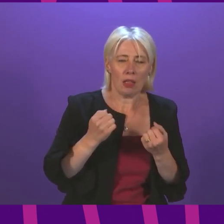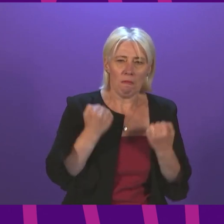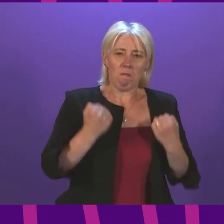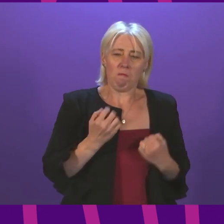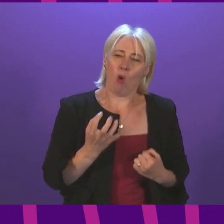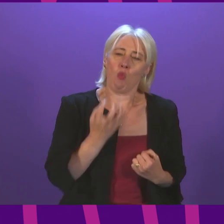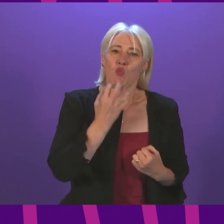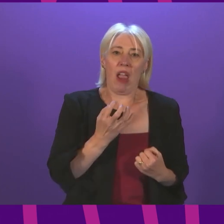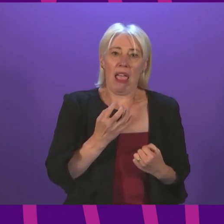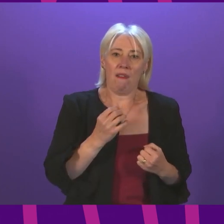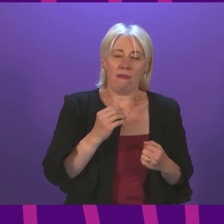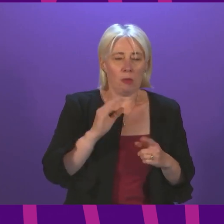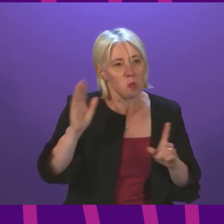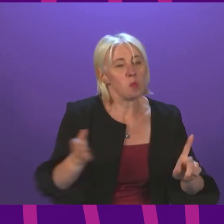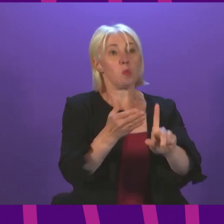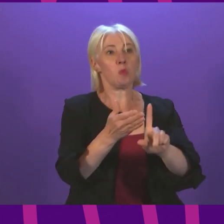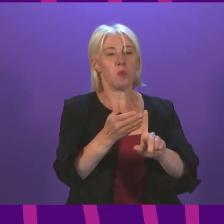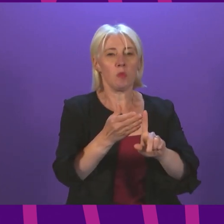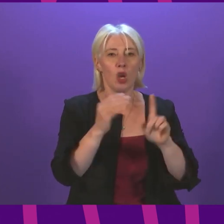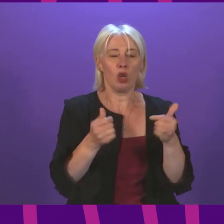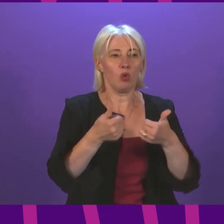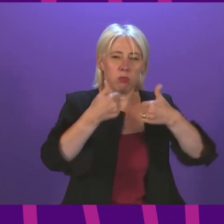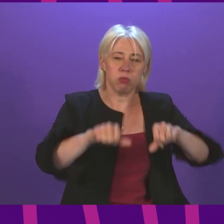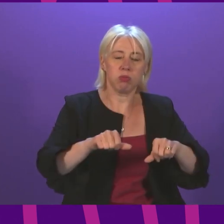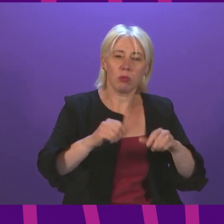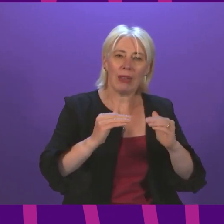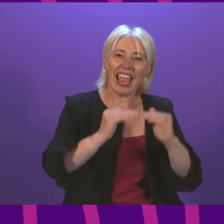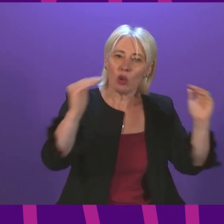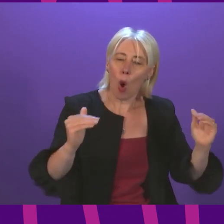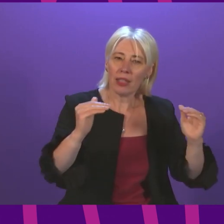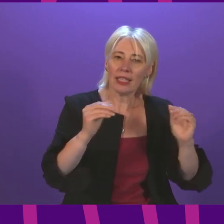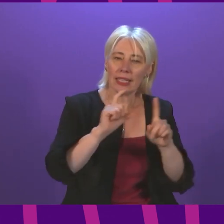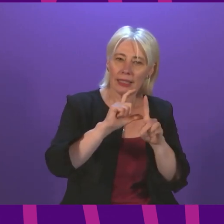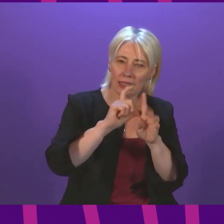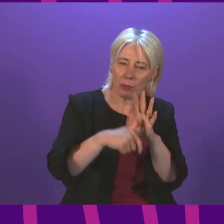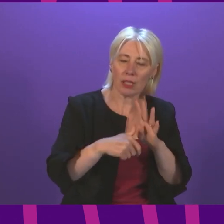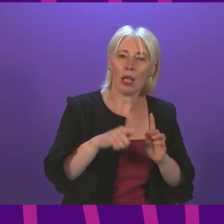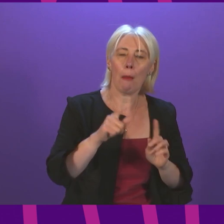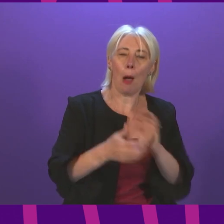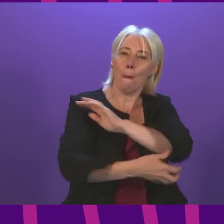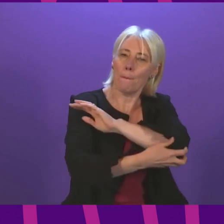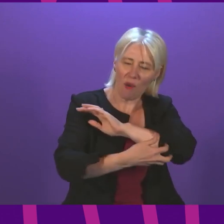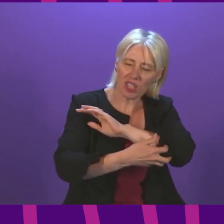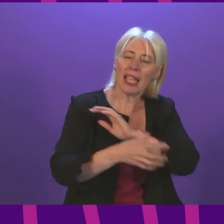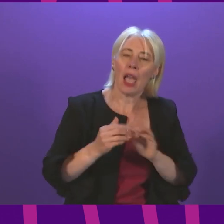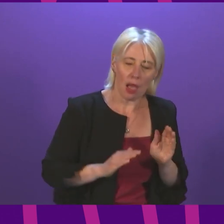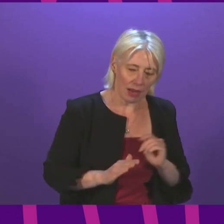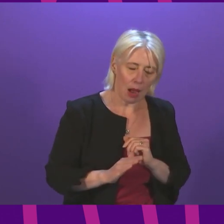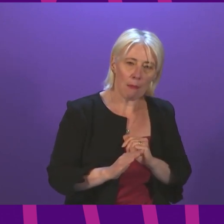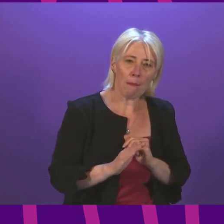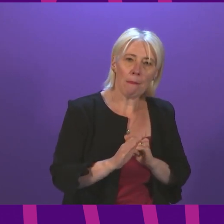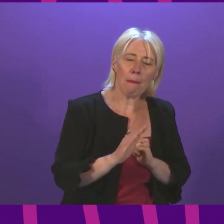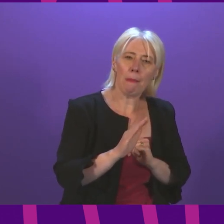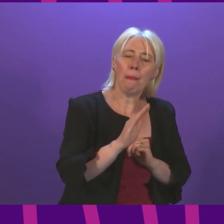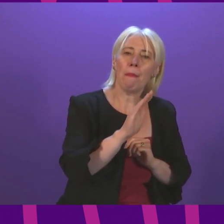to tackle the stark poverty and inequality here. On the watch of both of them, poverty has been climbing and if that doesn't